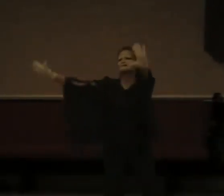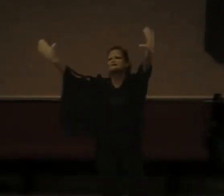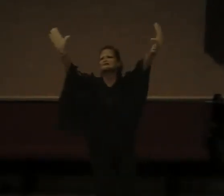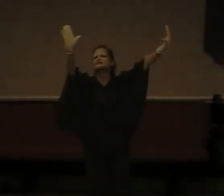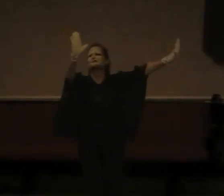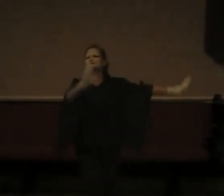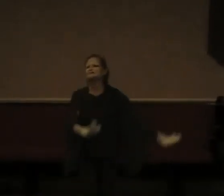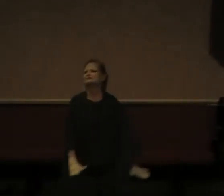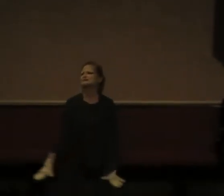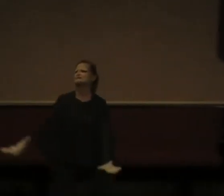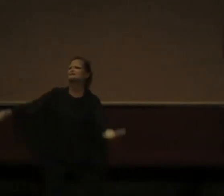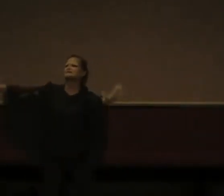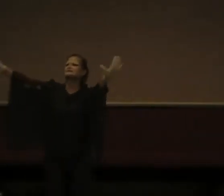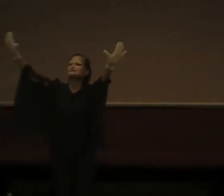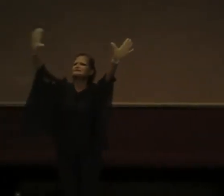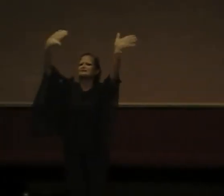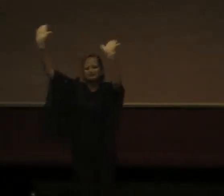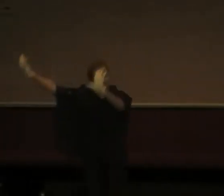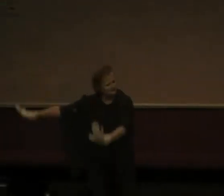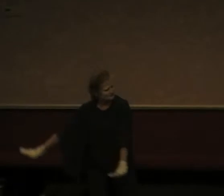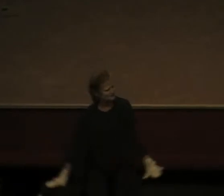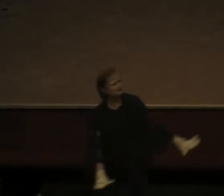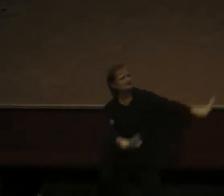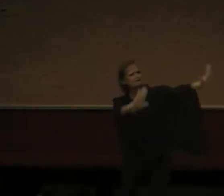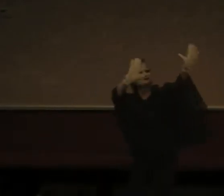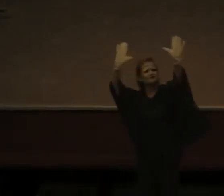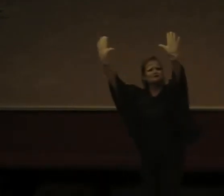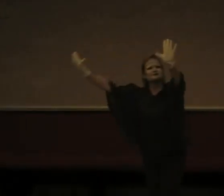For me, be with me. guitar